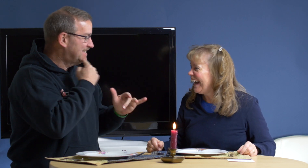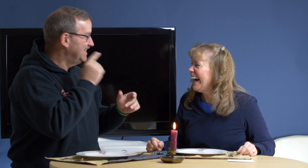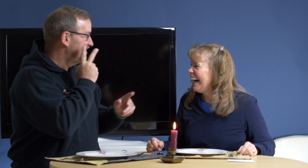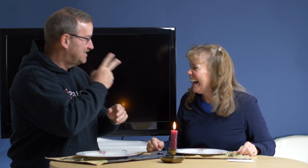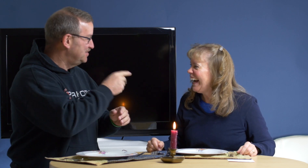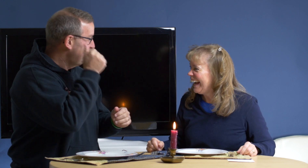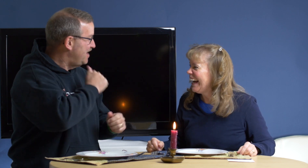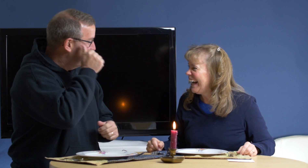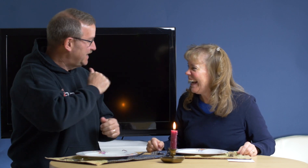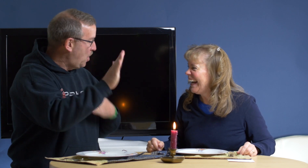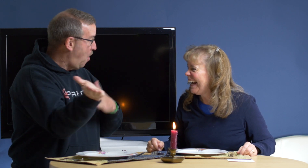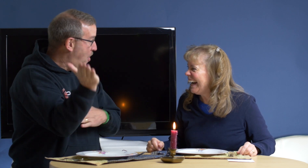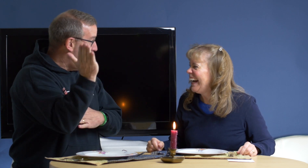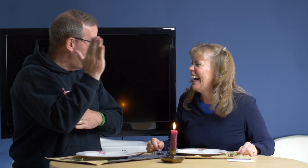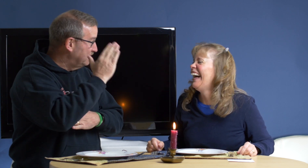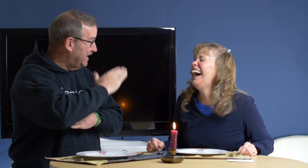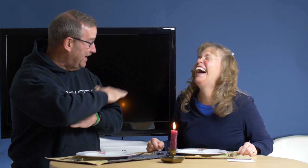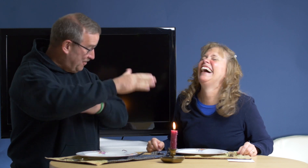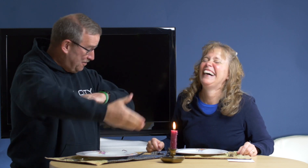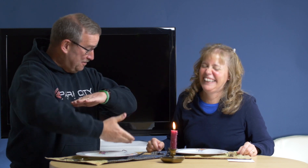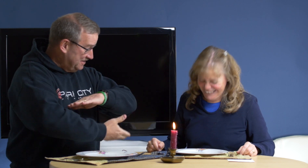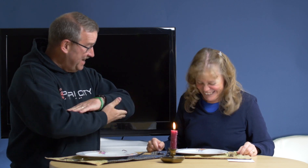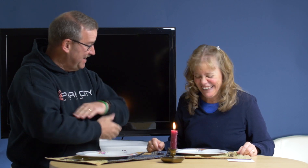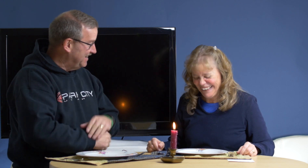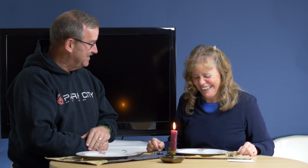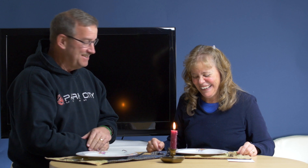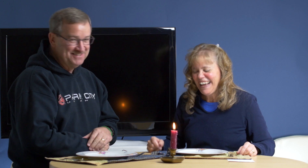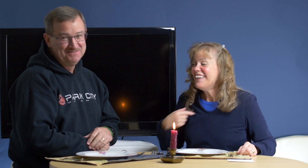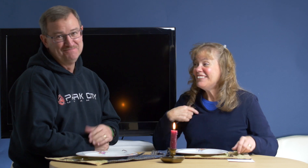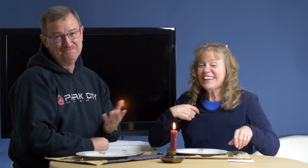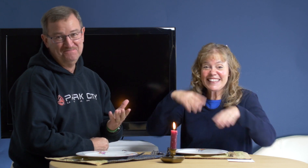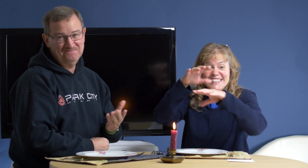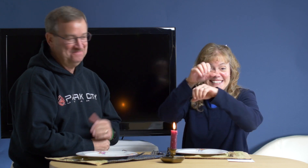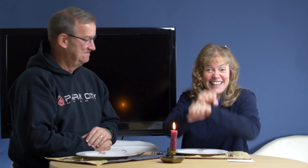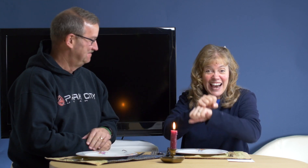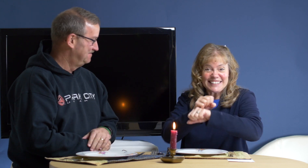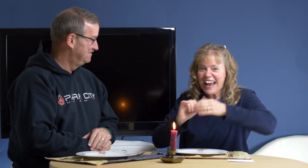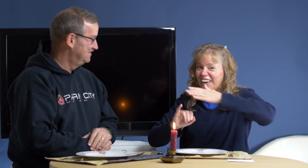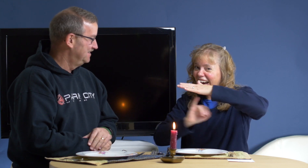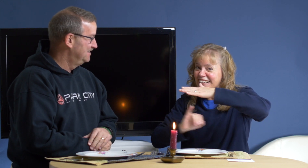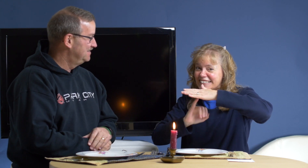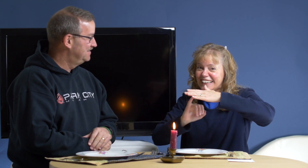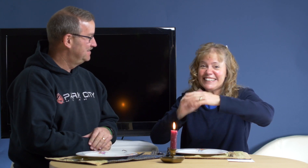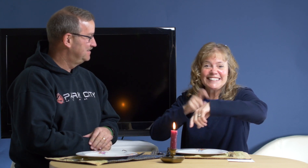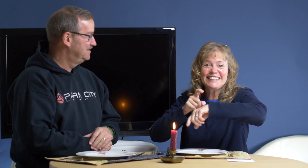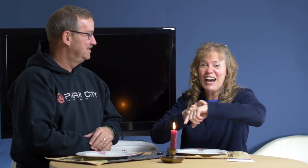getting to see you every day, all day, all night. With this lockdown, isolation time,